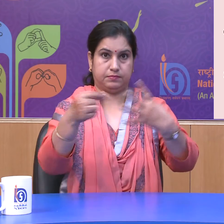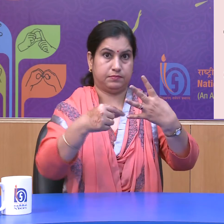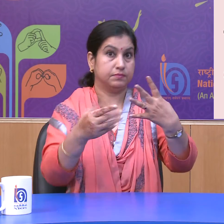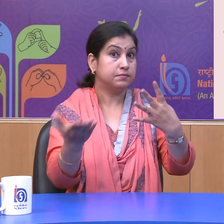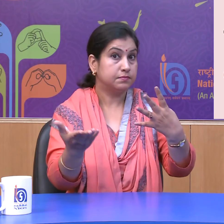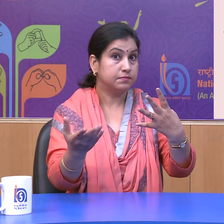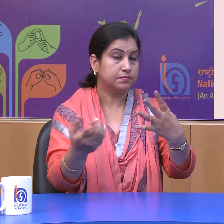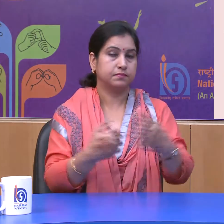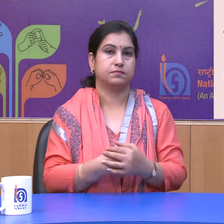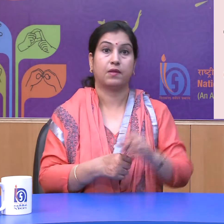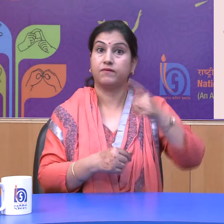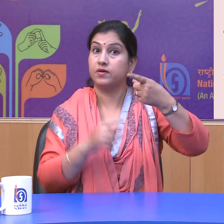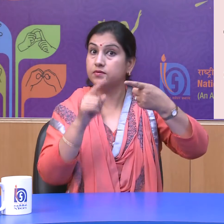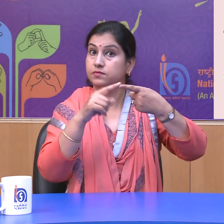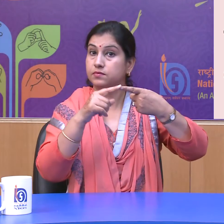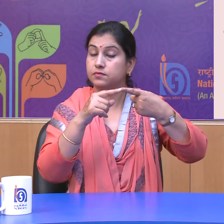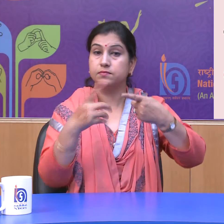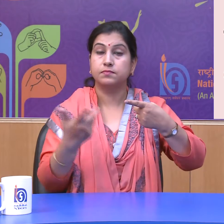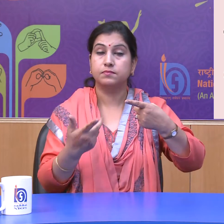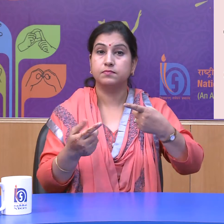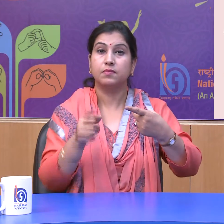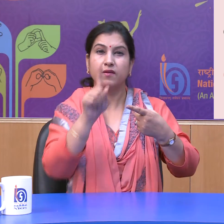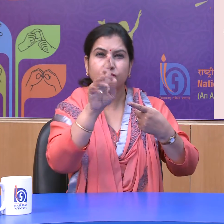First option is 14 to 18,